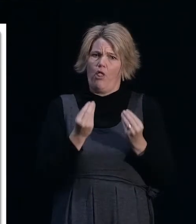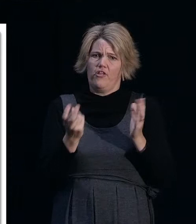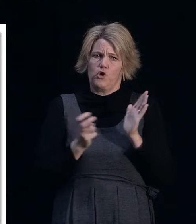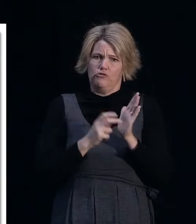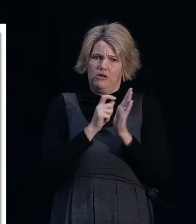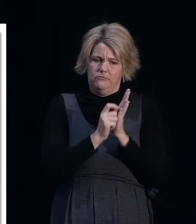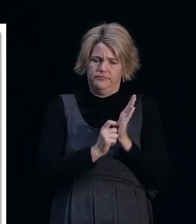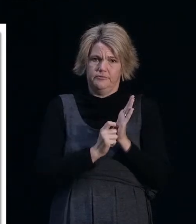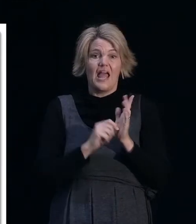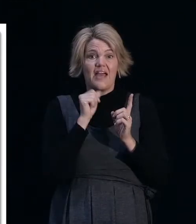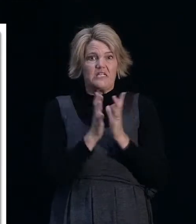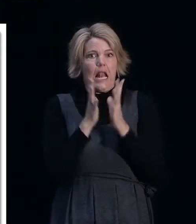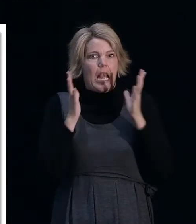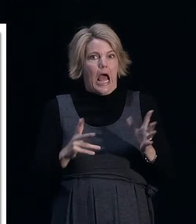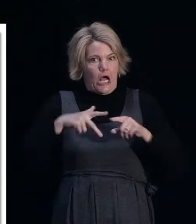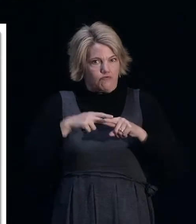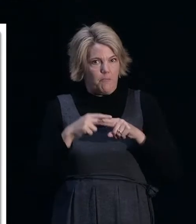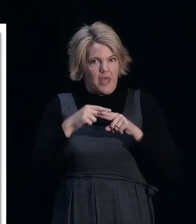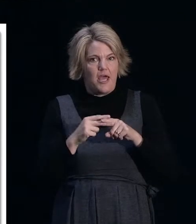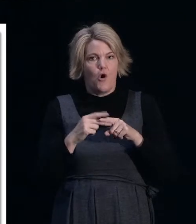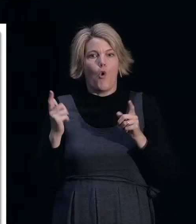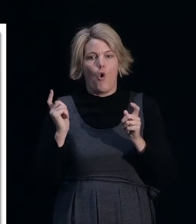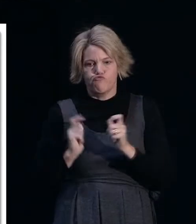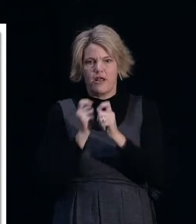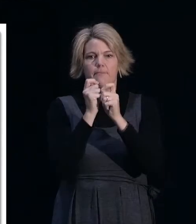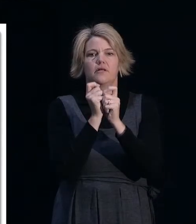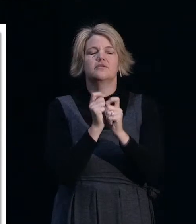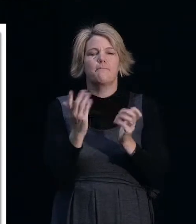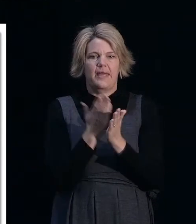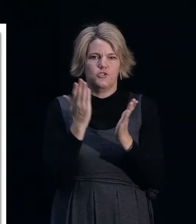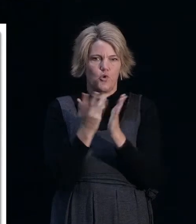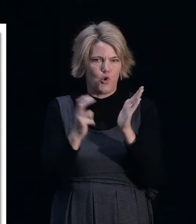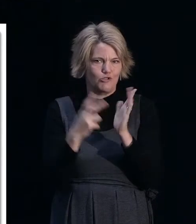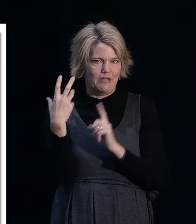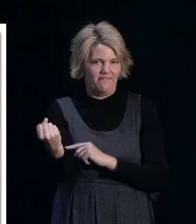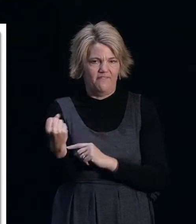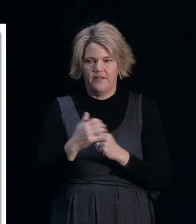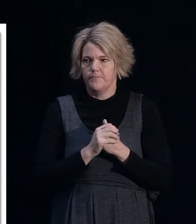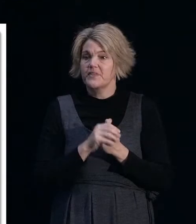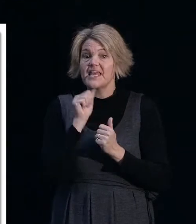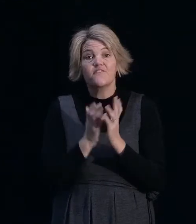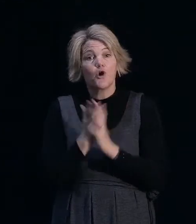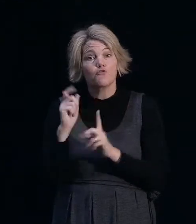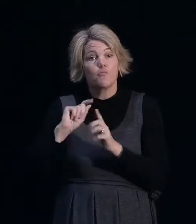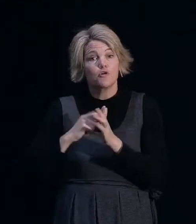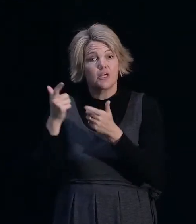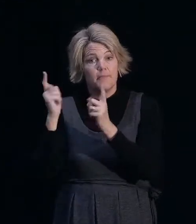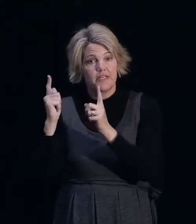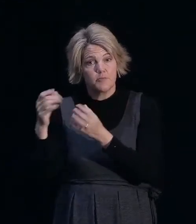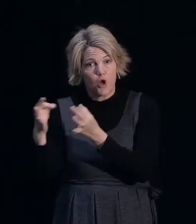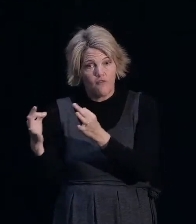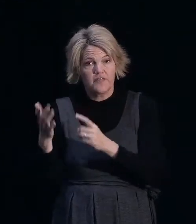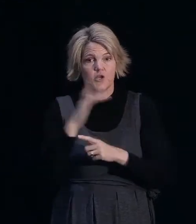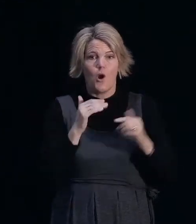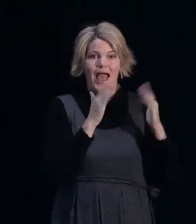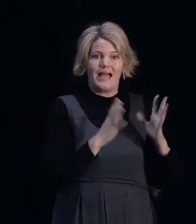If you've got a large repair or a rebuild, have a contract for that job. If you're going through one of the project management offices or a group housing company doing